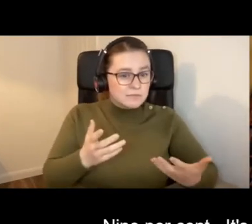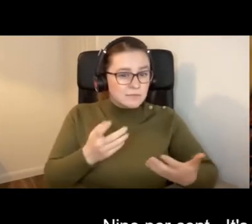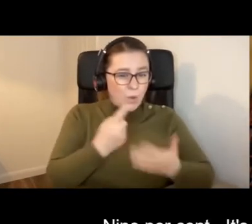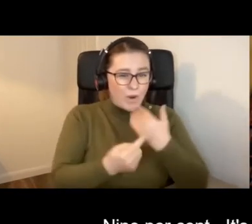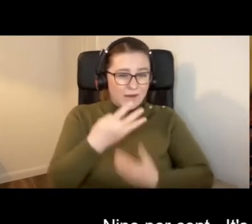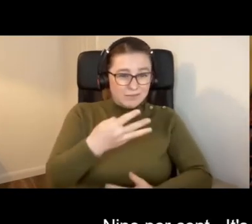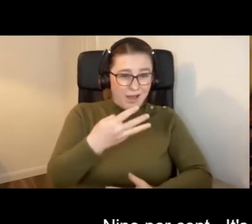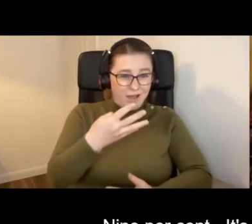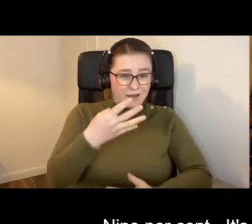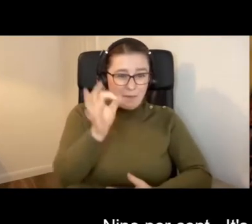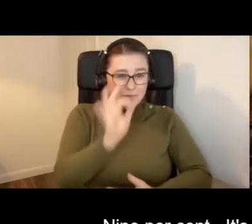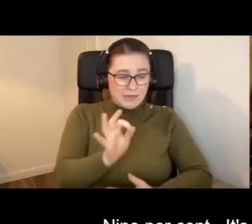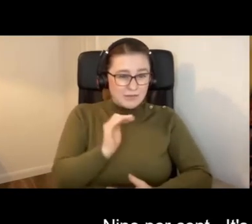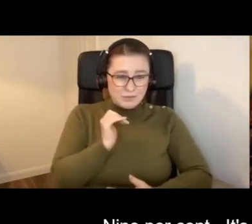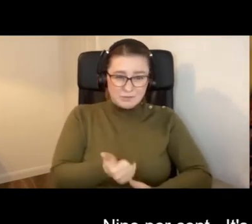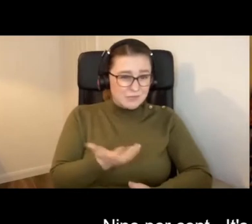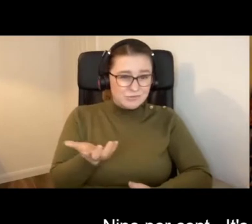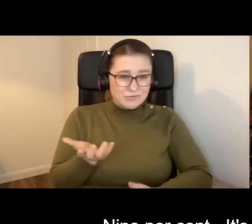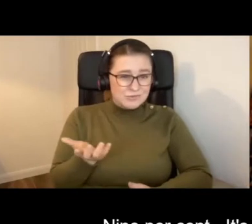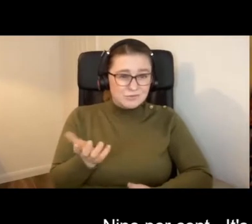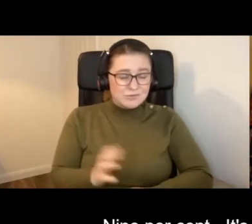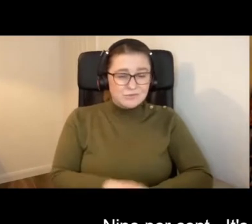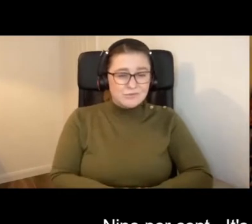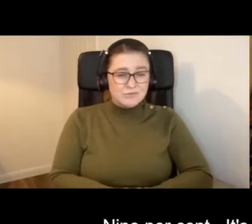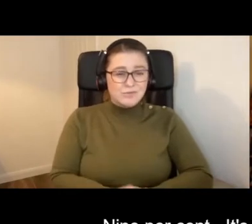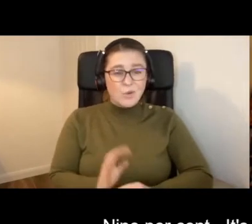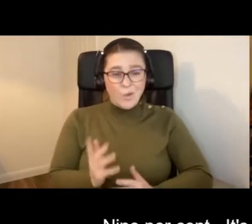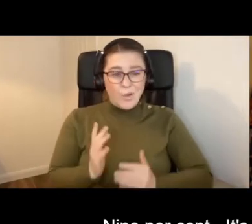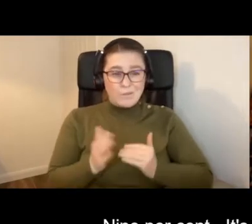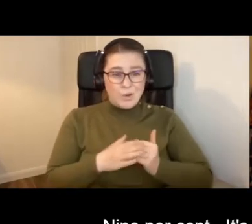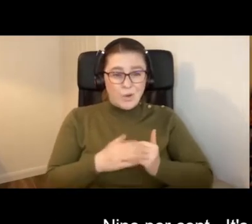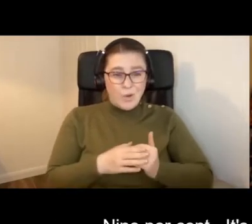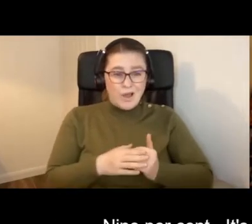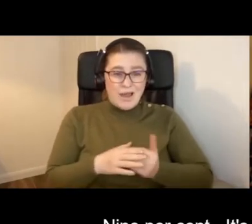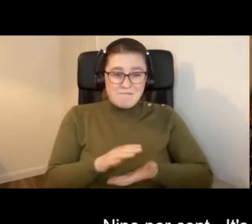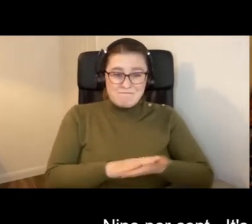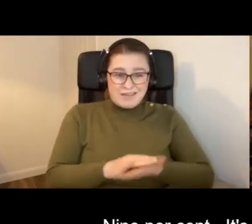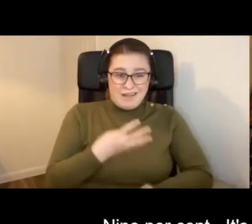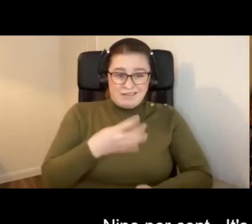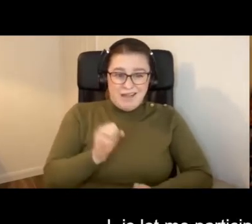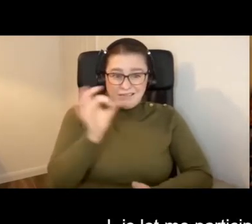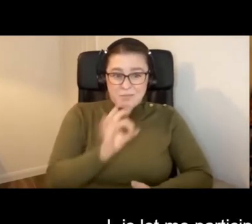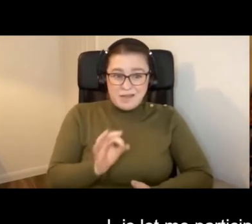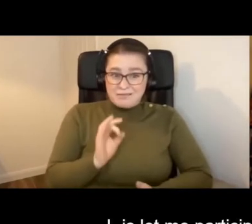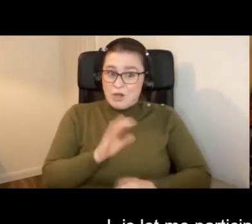9%. It's not a lot, is it? Or more relevantly, 90% isn't.